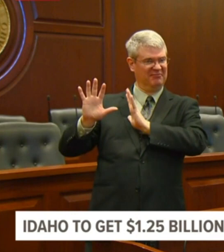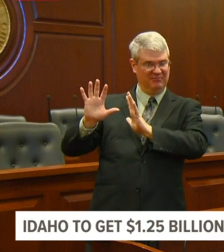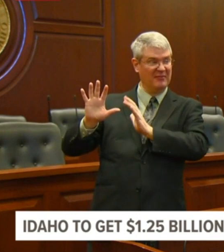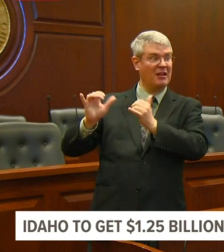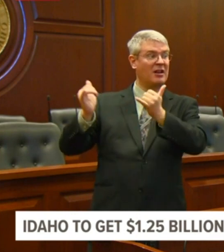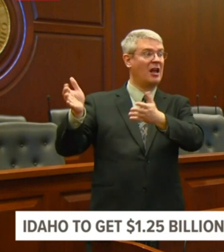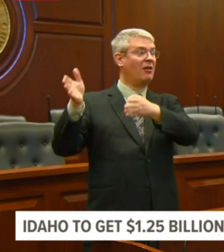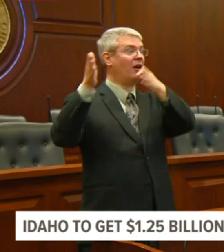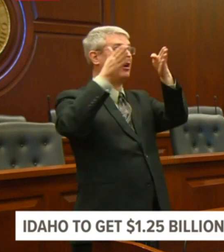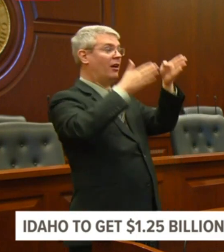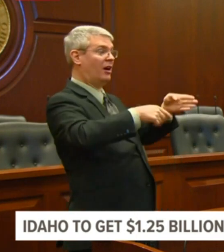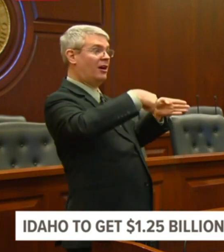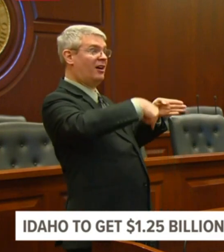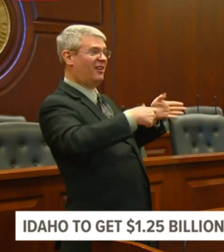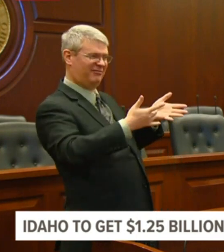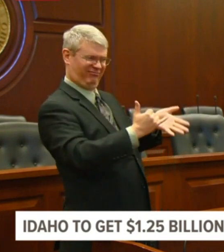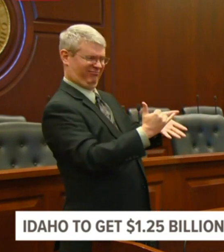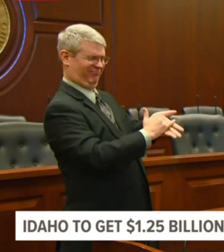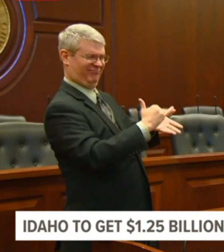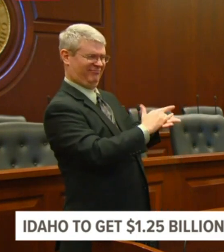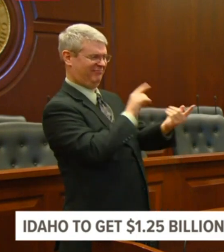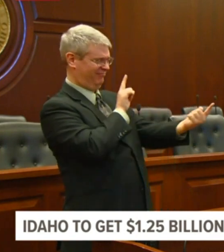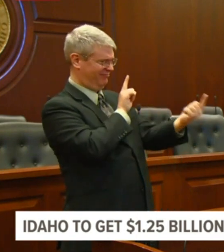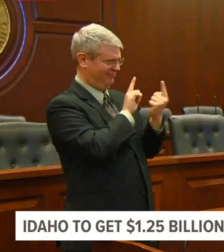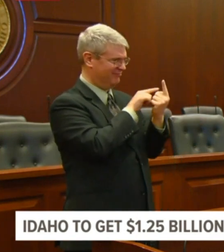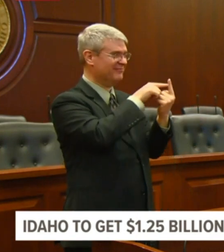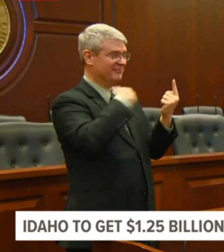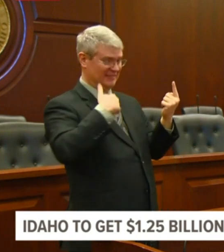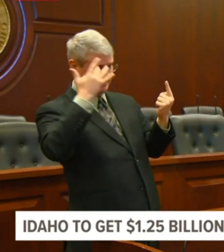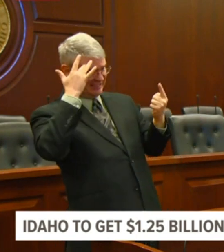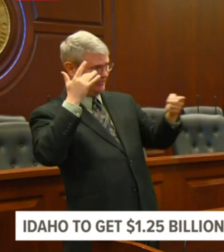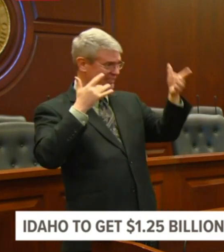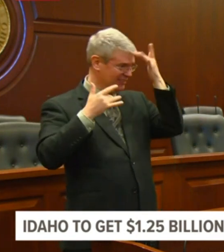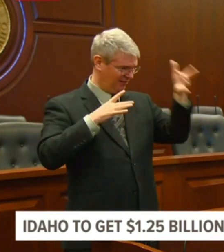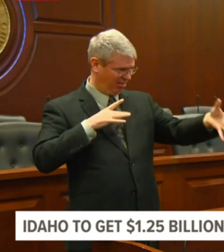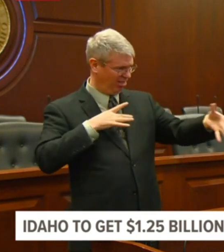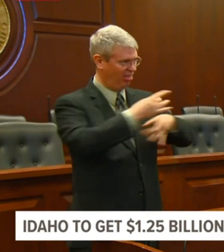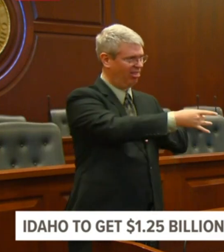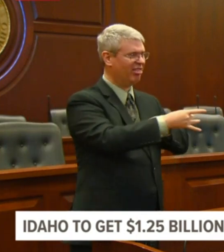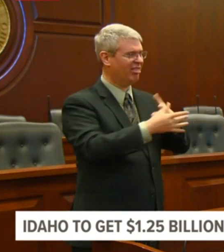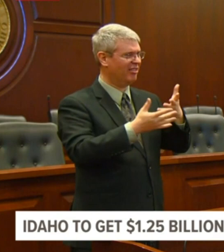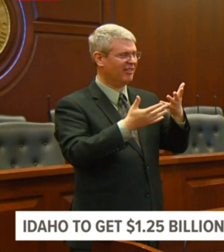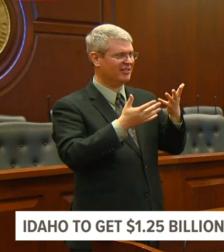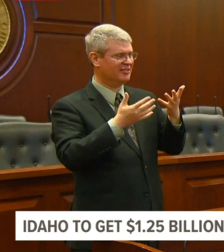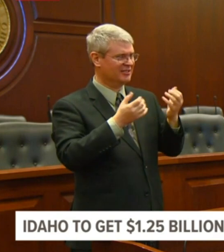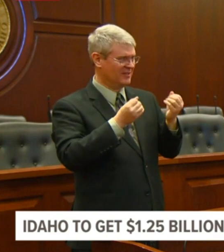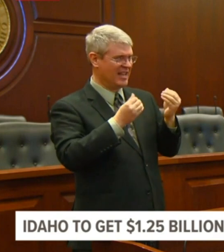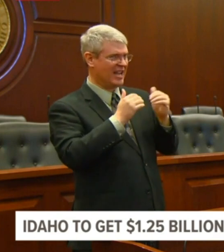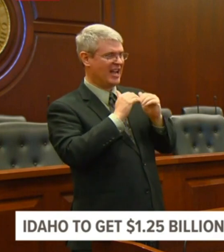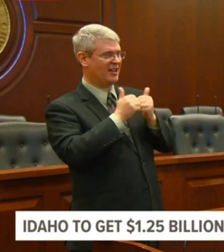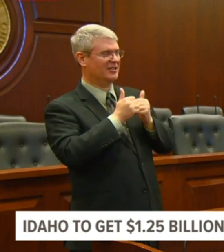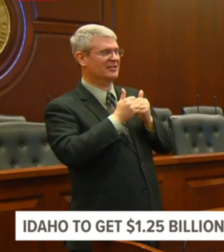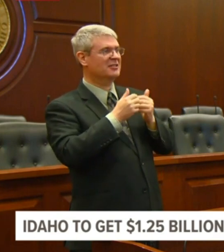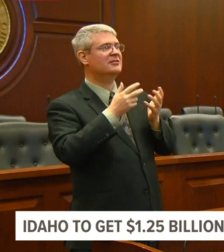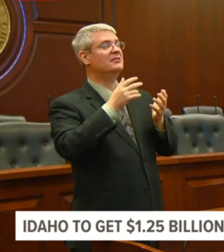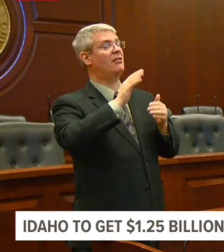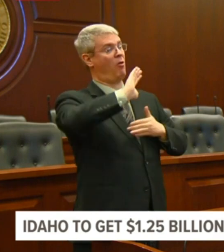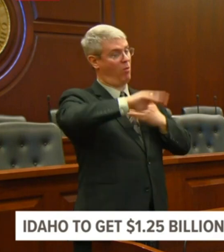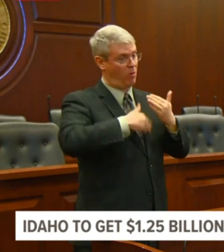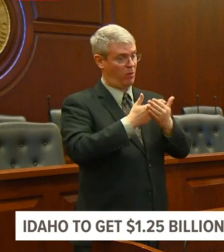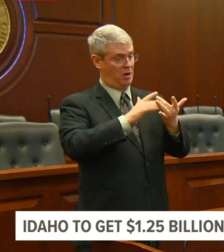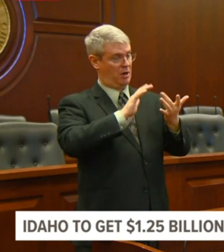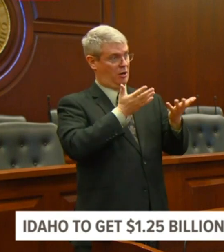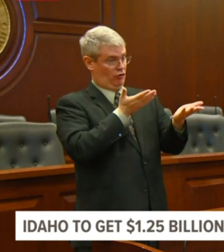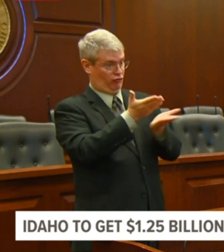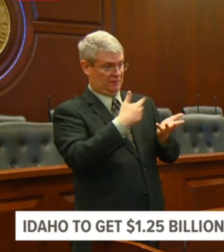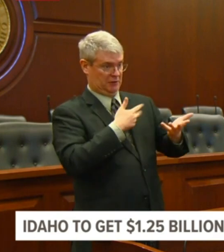we were. And therefore, we have pushed all of our services online. Now, because of the infrastructure